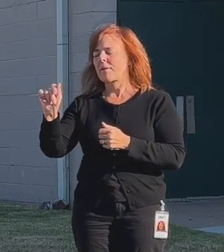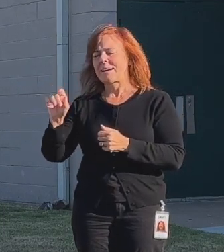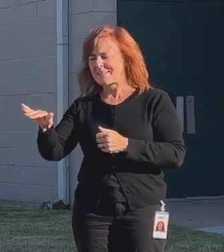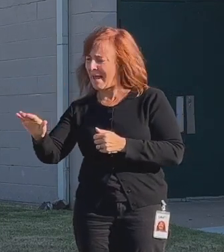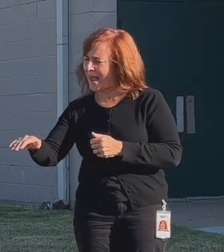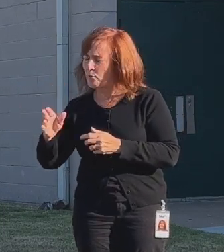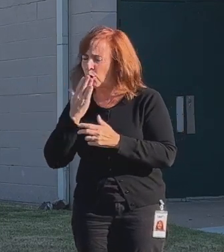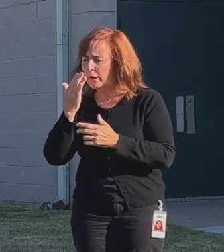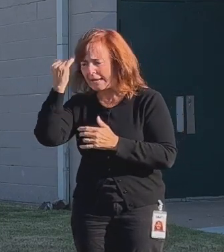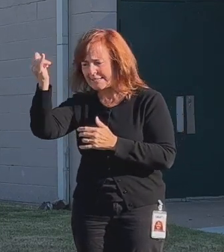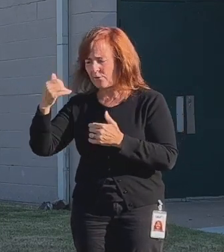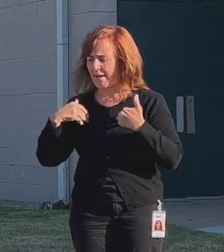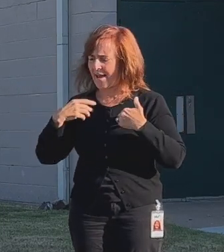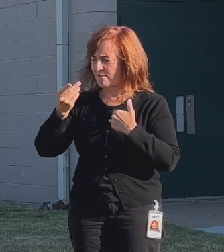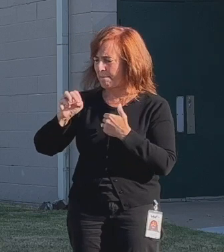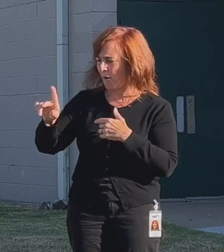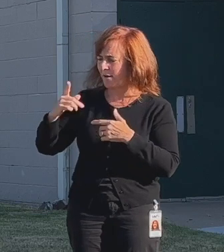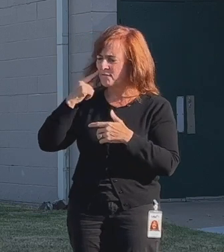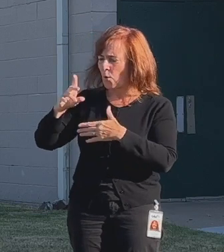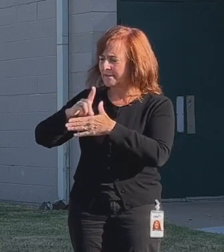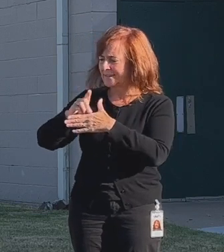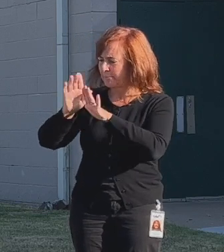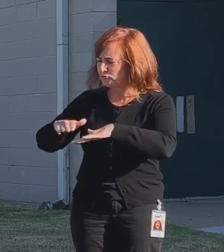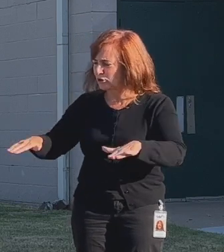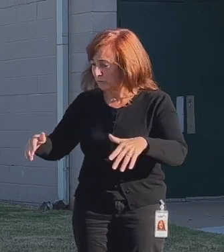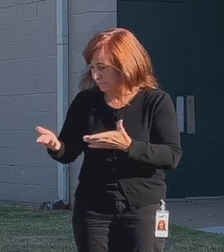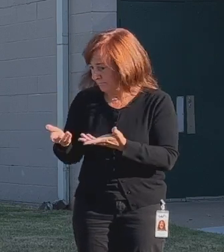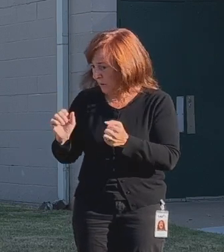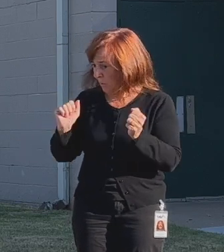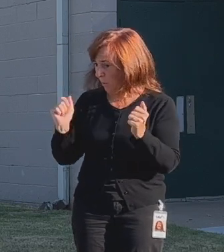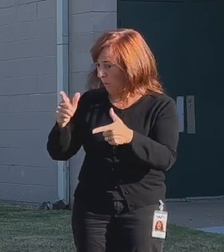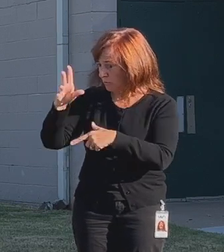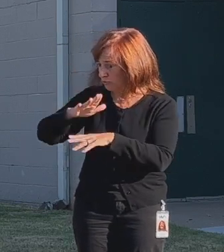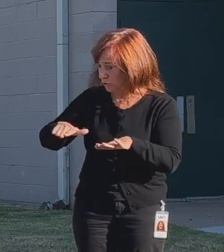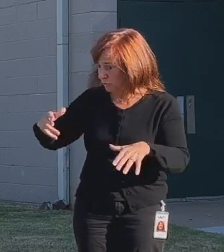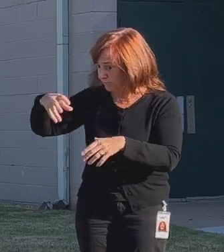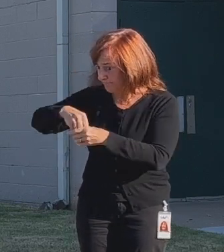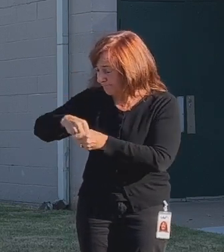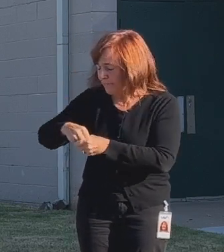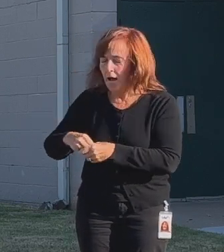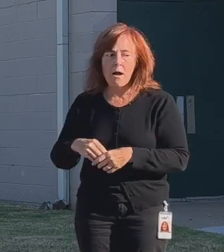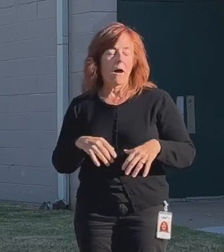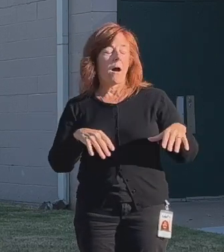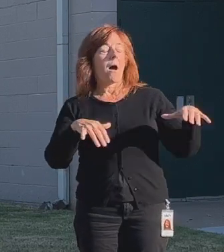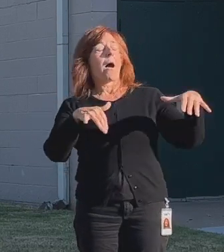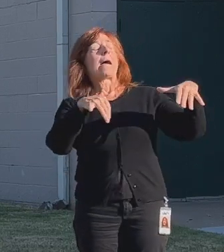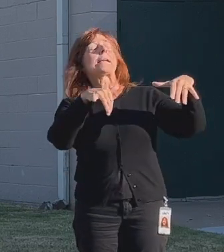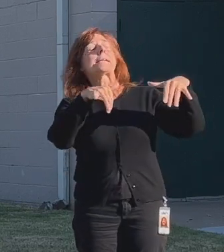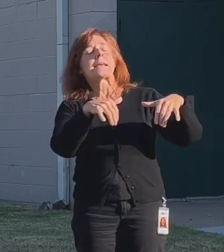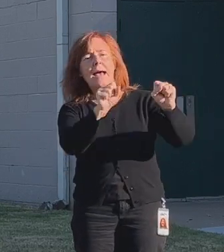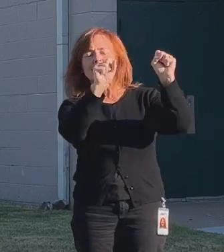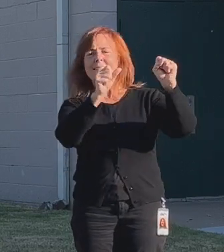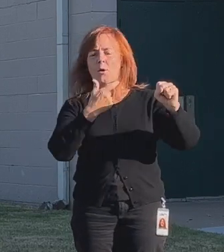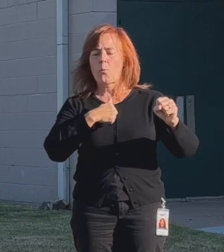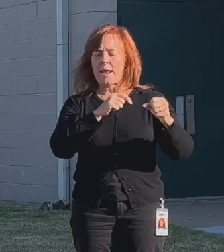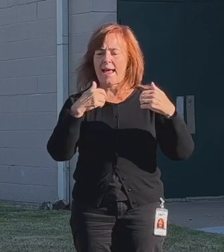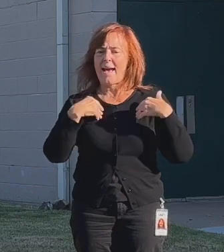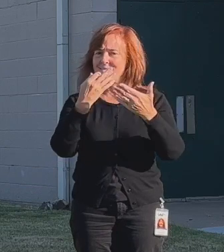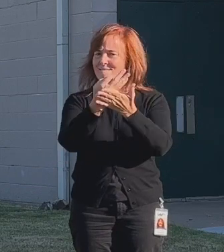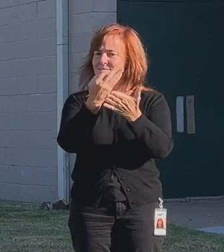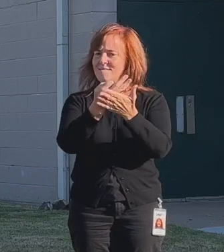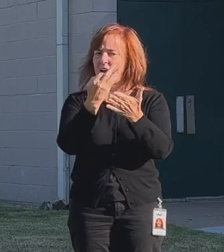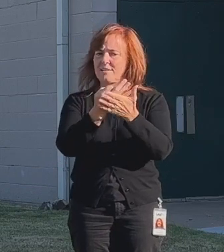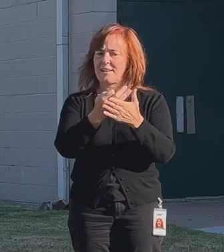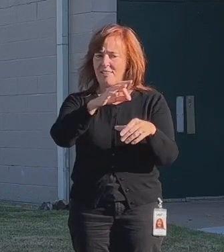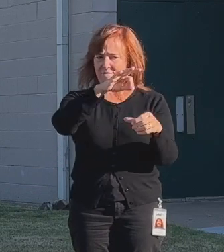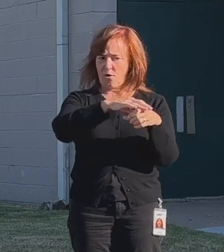told her how, what a great idea I thought it was that Lauren had brought up with me. And Anna pointed out that we had funding that the